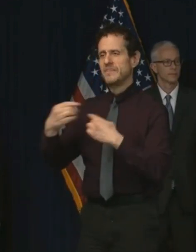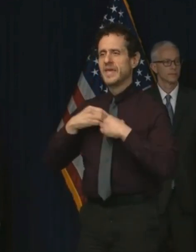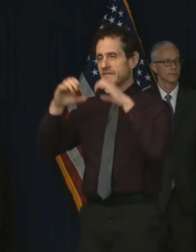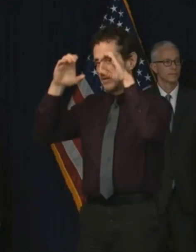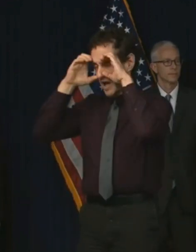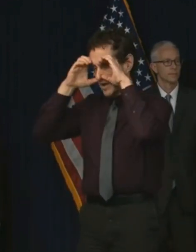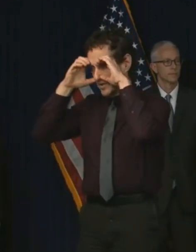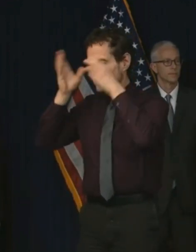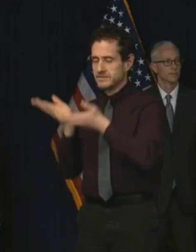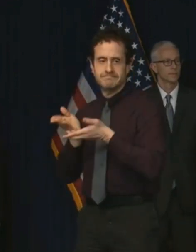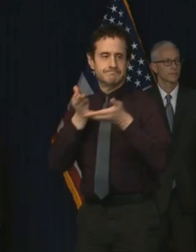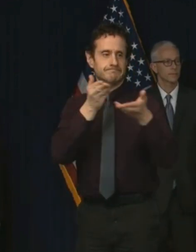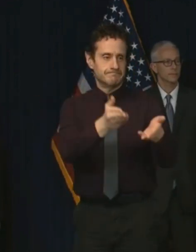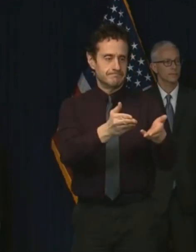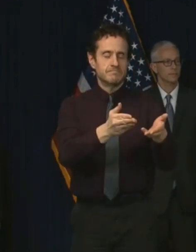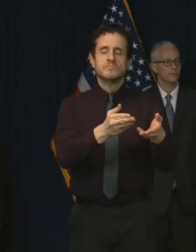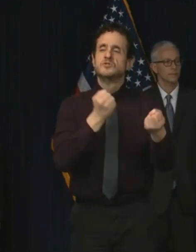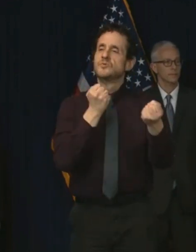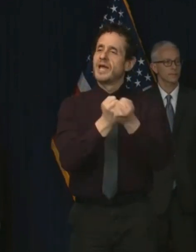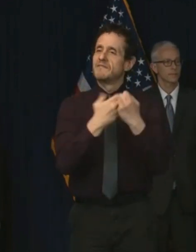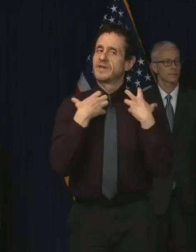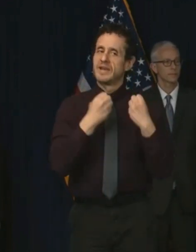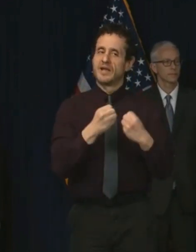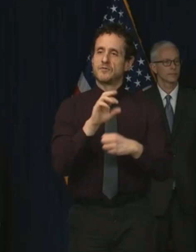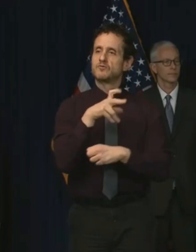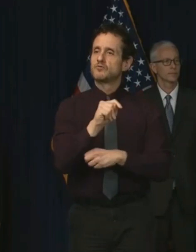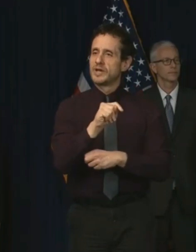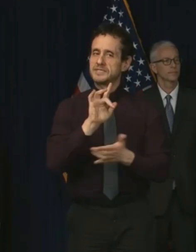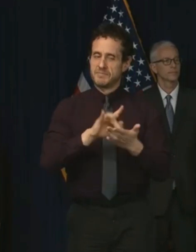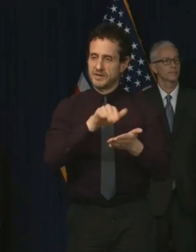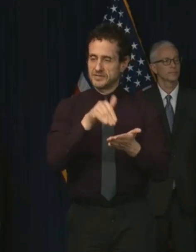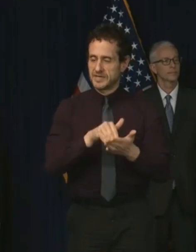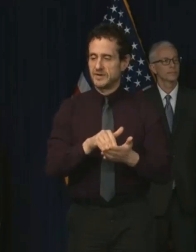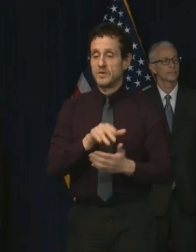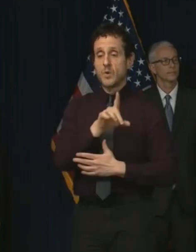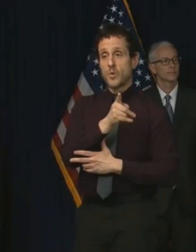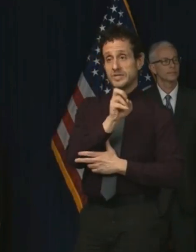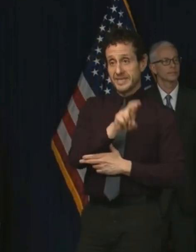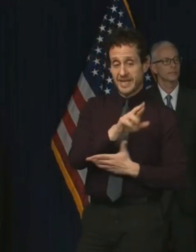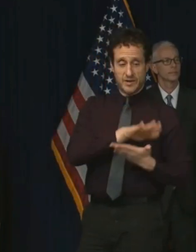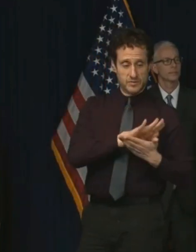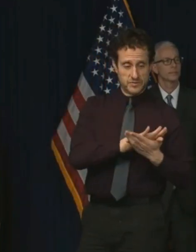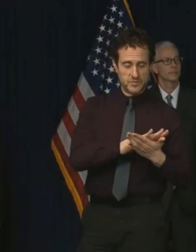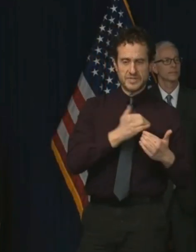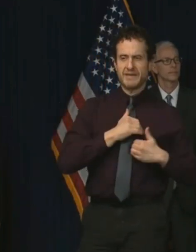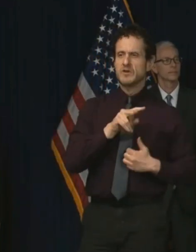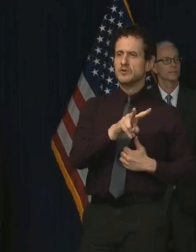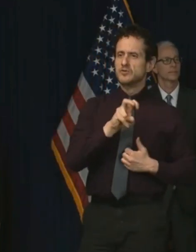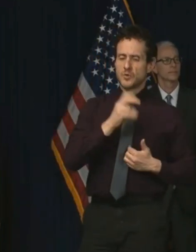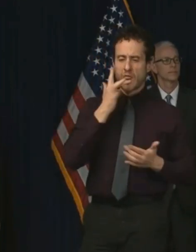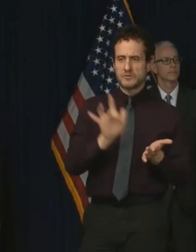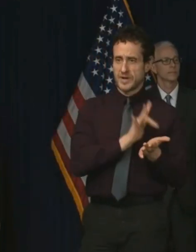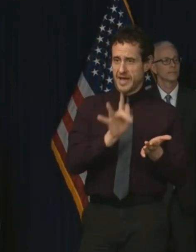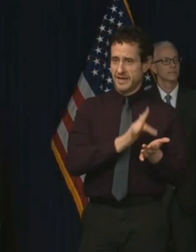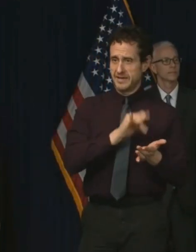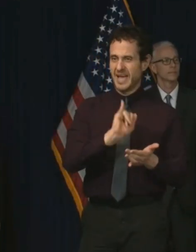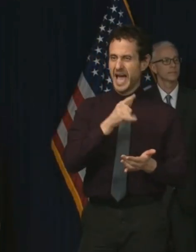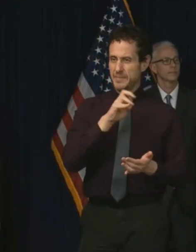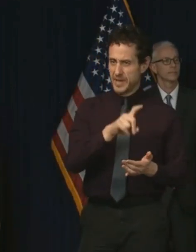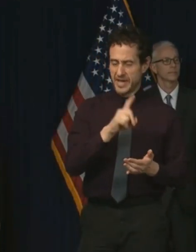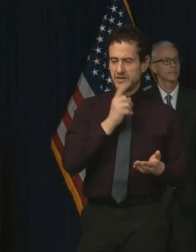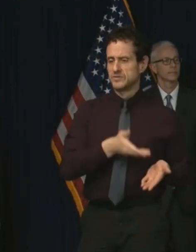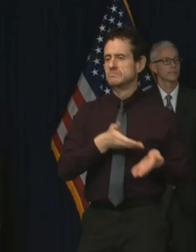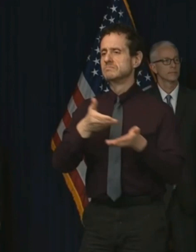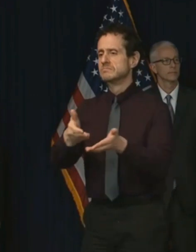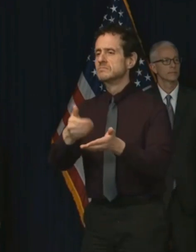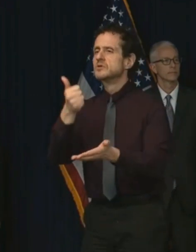Advocate Health's Christ Medical Center, or Decatur Public Schools donating over 200 iPads to promote contactless